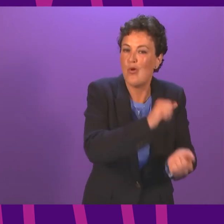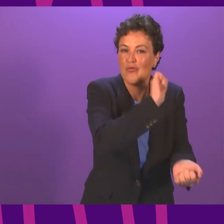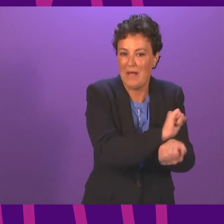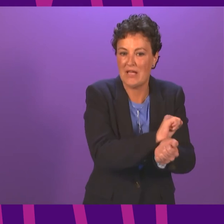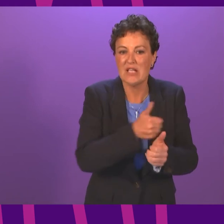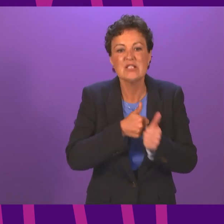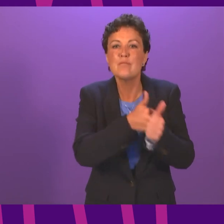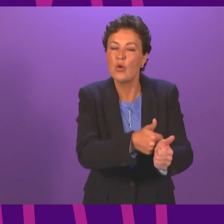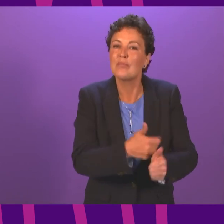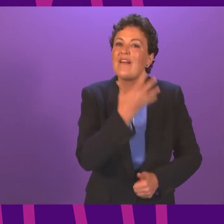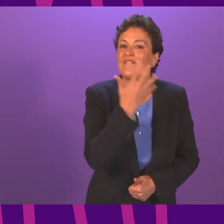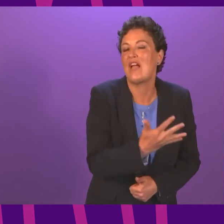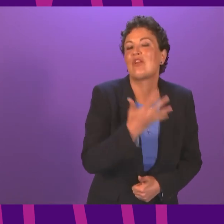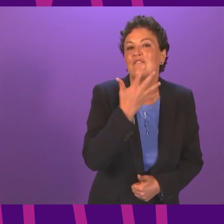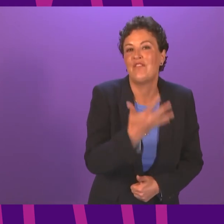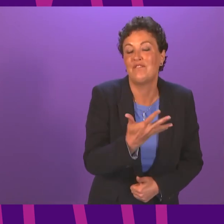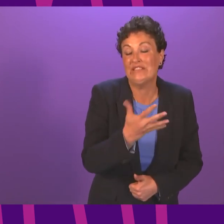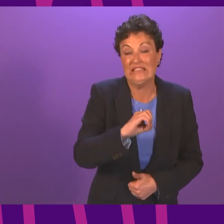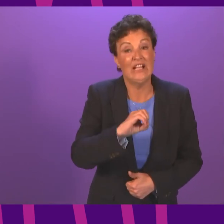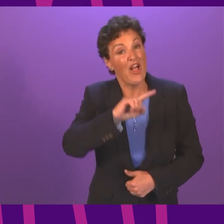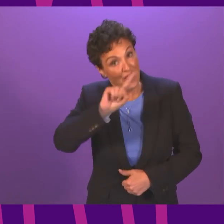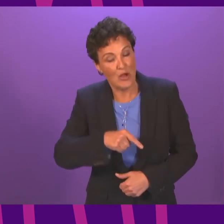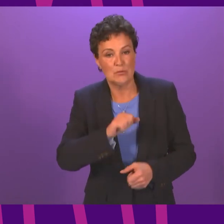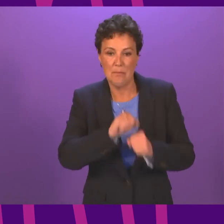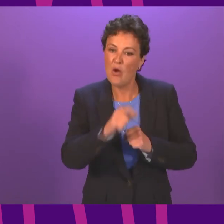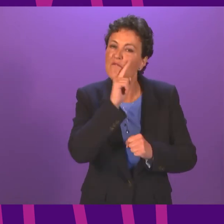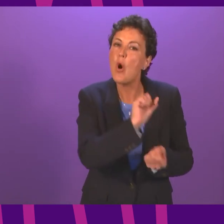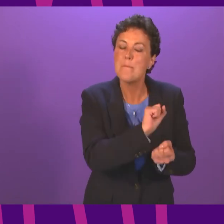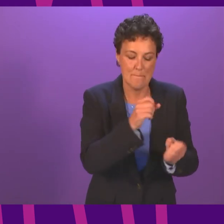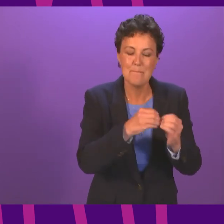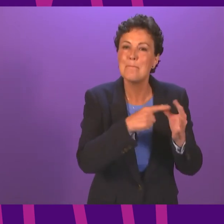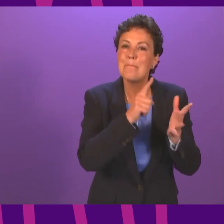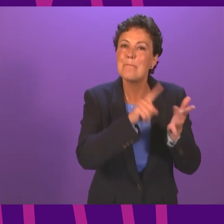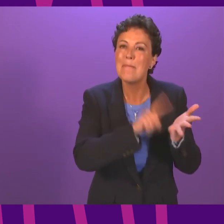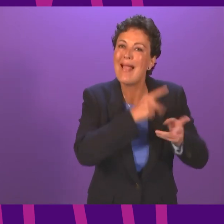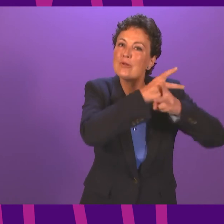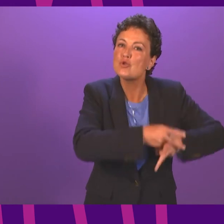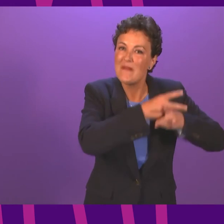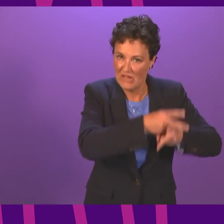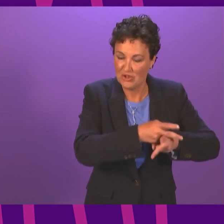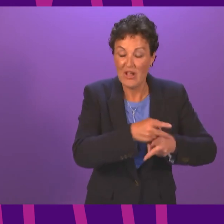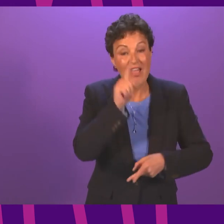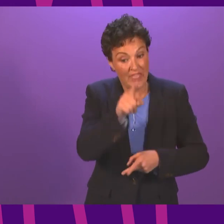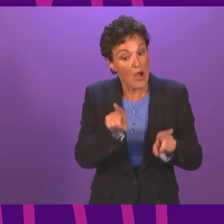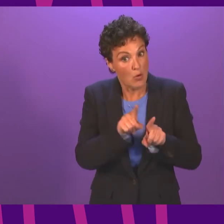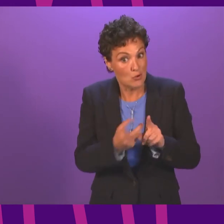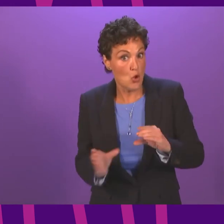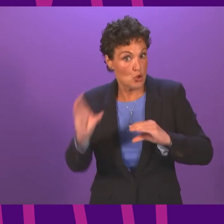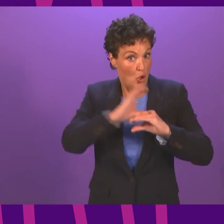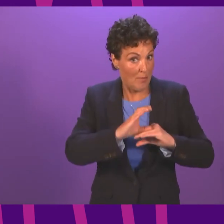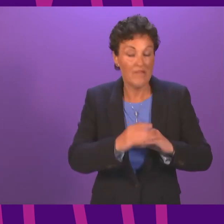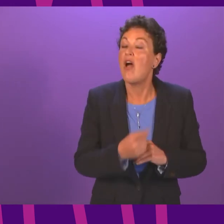of £550,000 in bail supervision each year and this is in addition to the £107 million